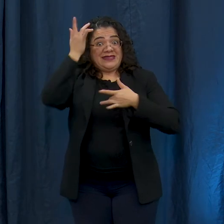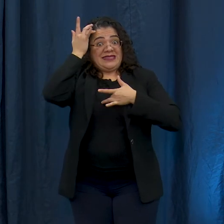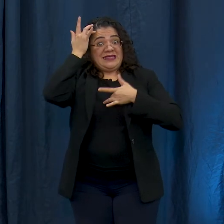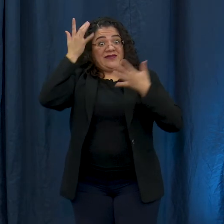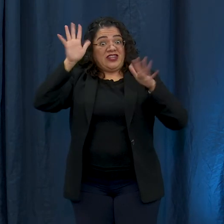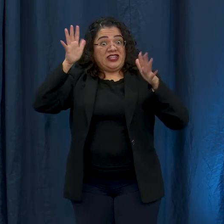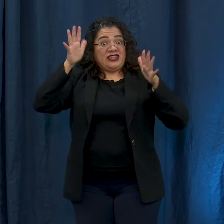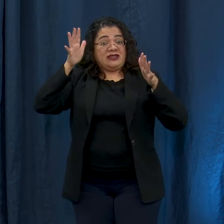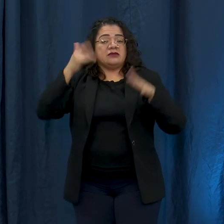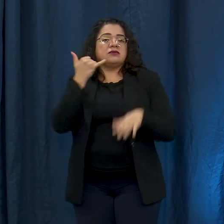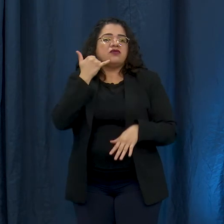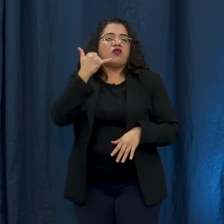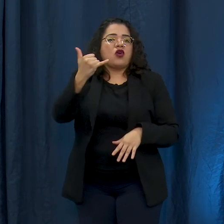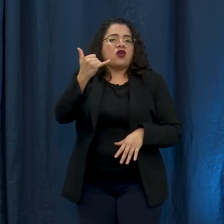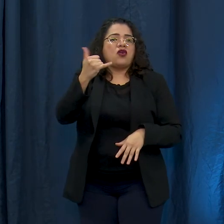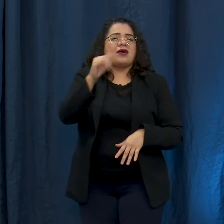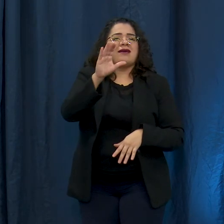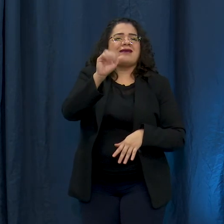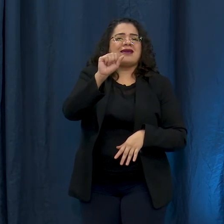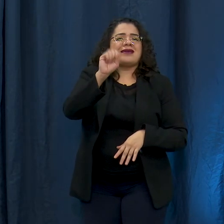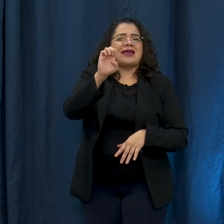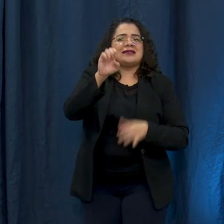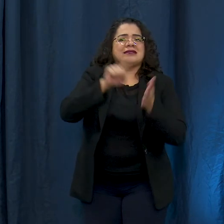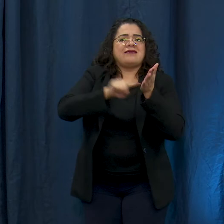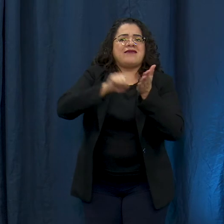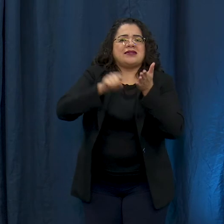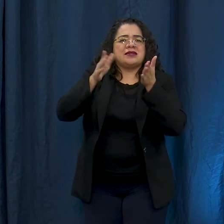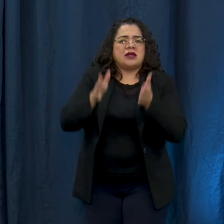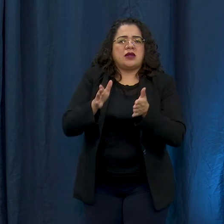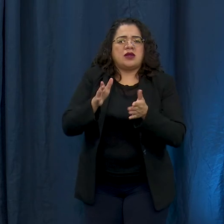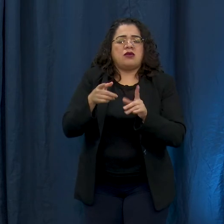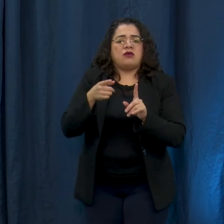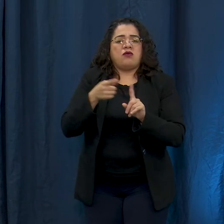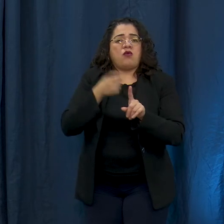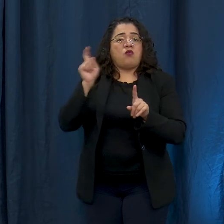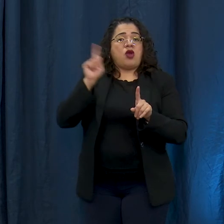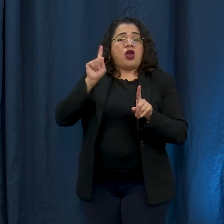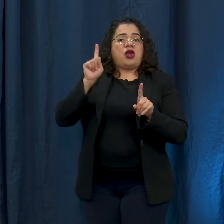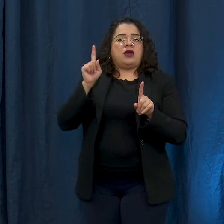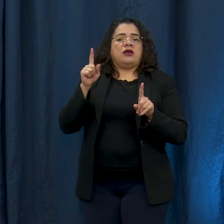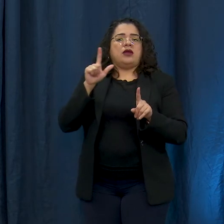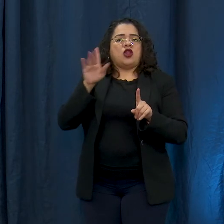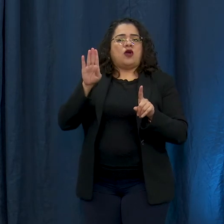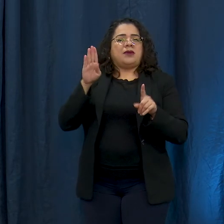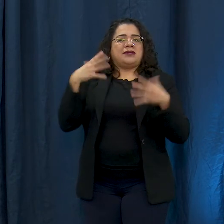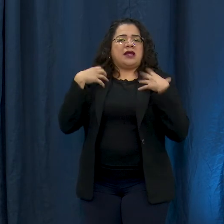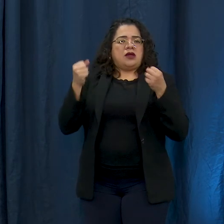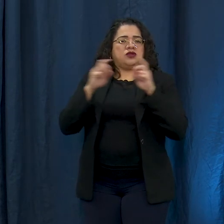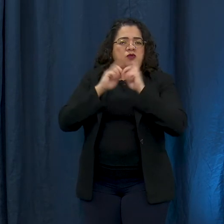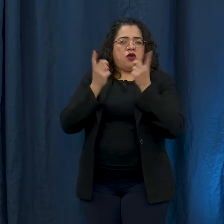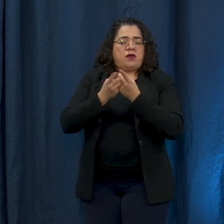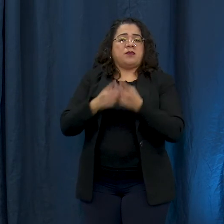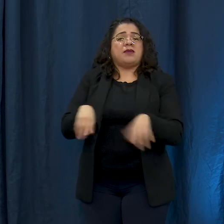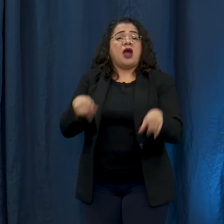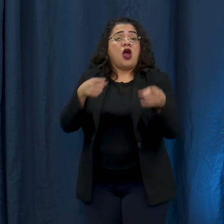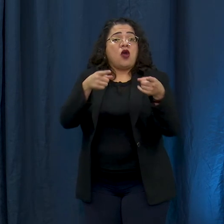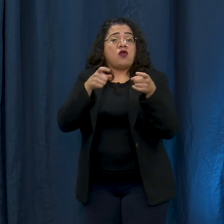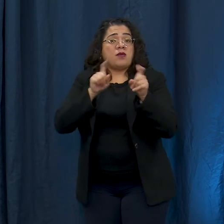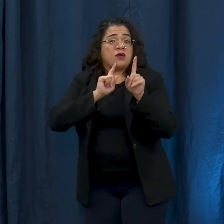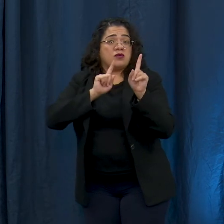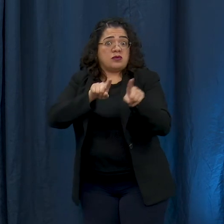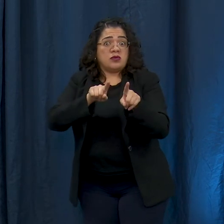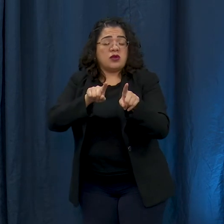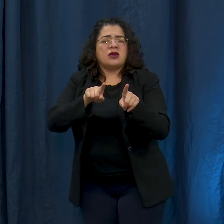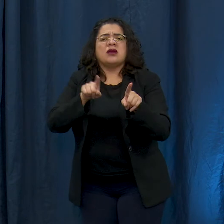call from a case investigator at the Health Department. The rapid assessment clinic also sees patients not experiencing